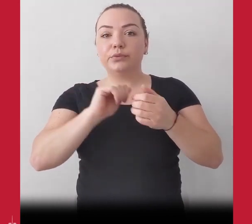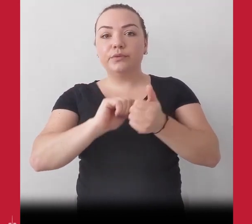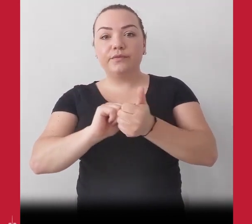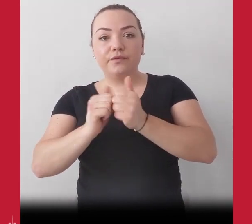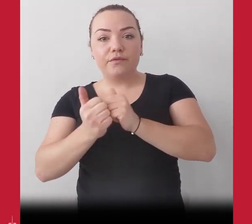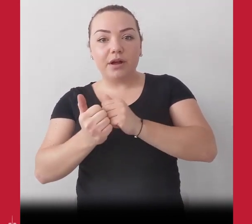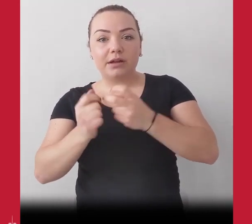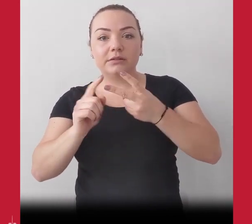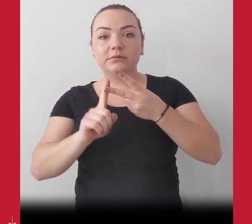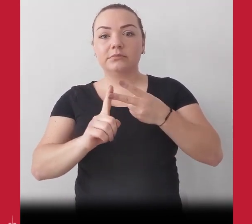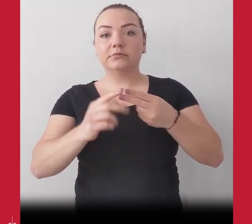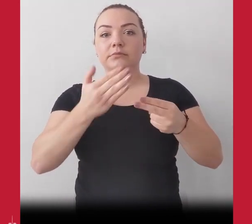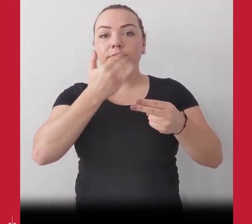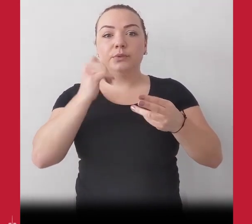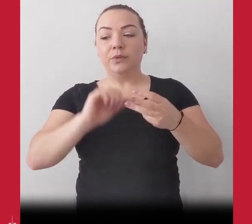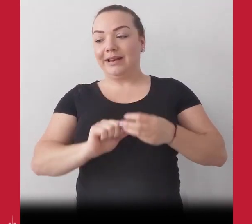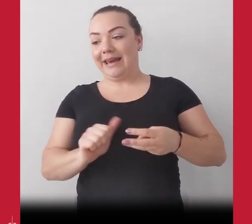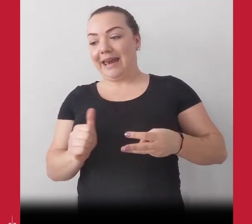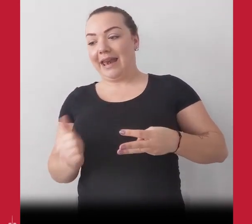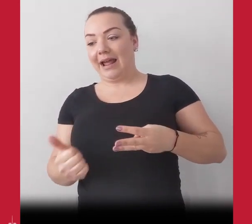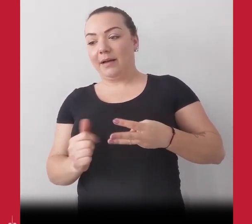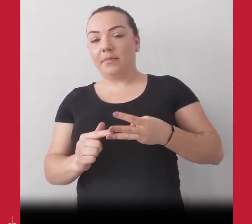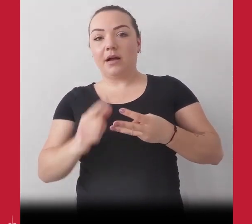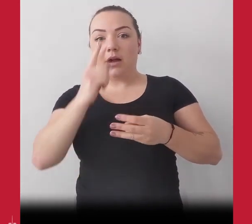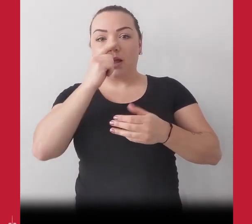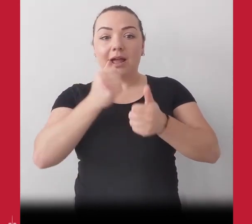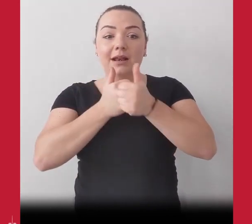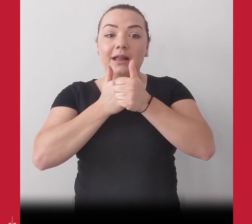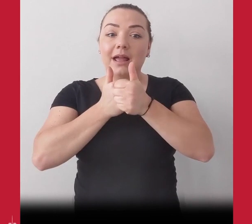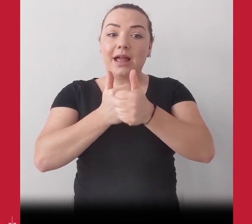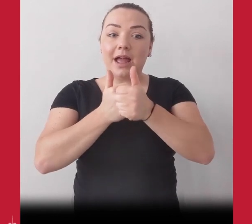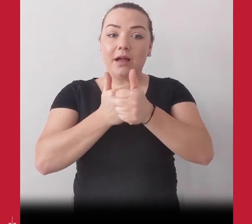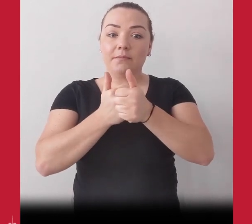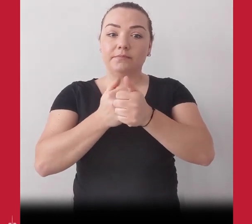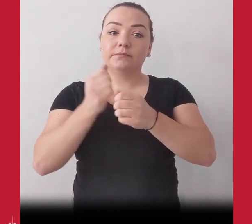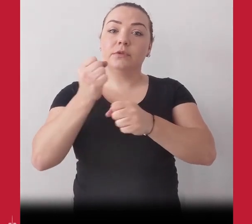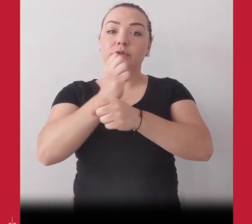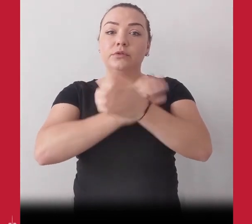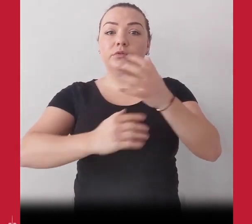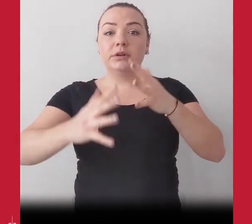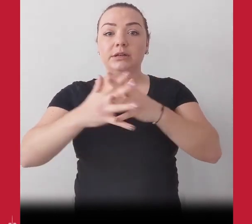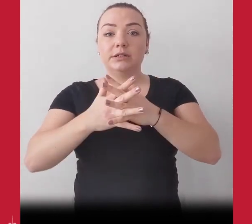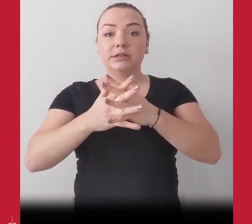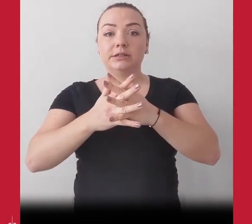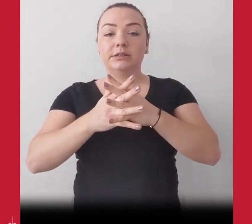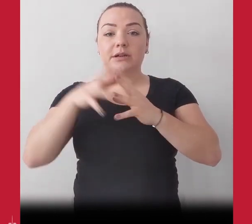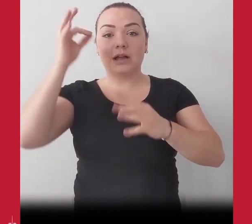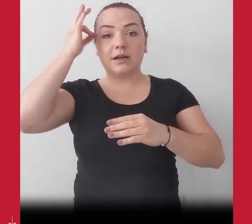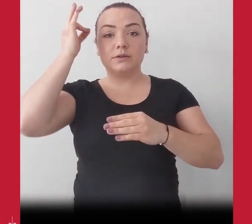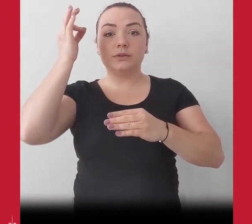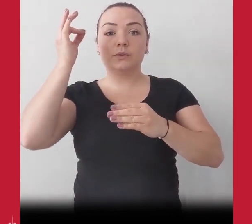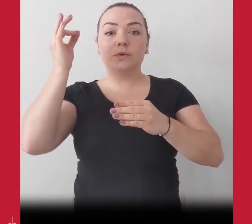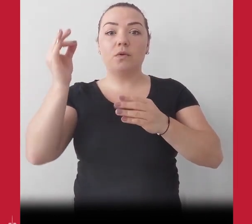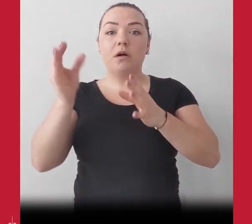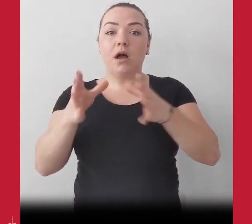or neighbour who can help, the Community Hub can support you